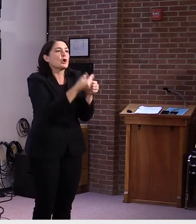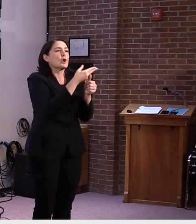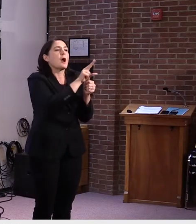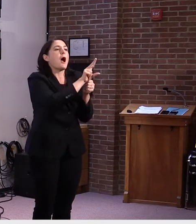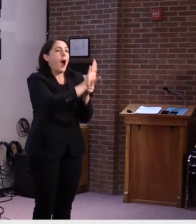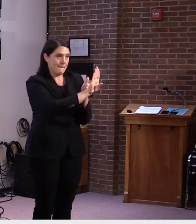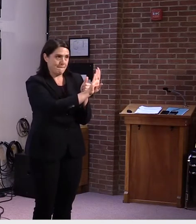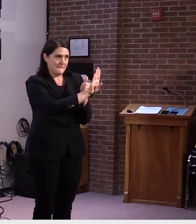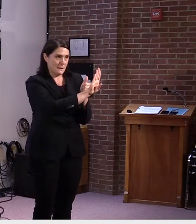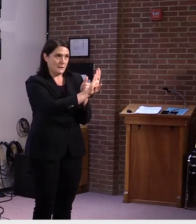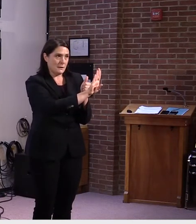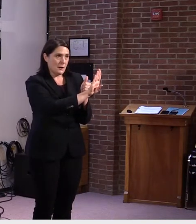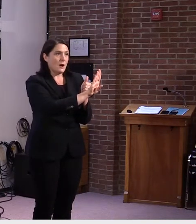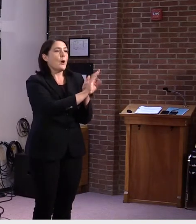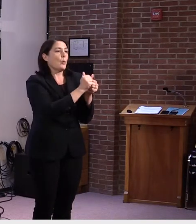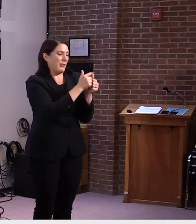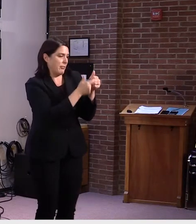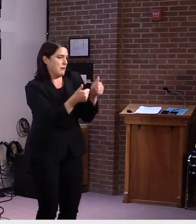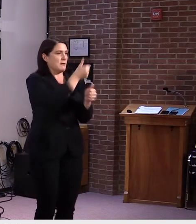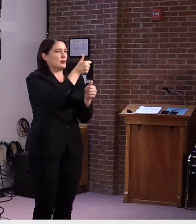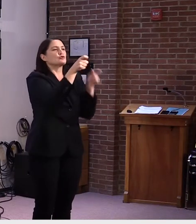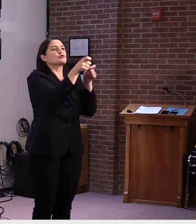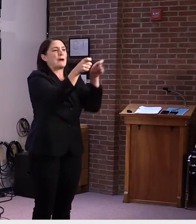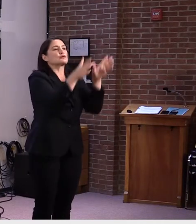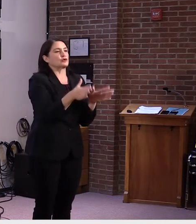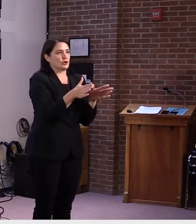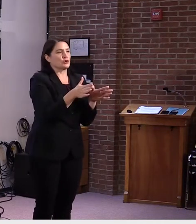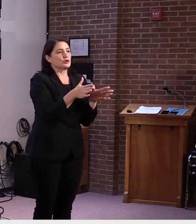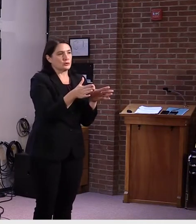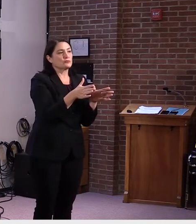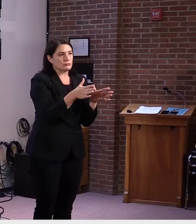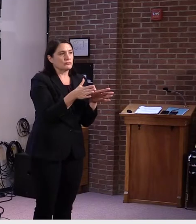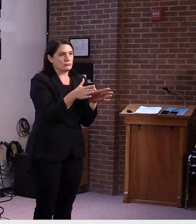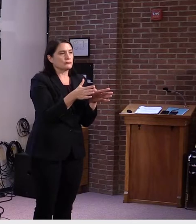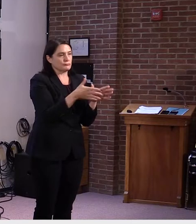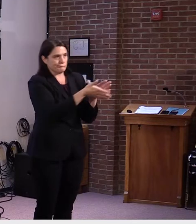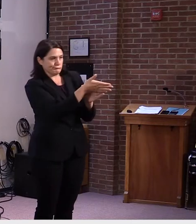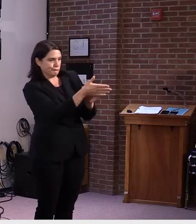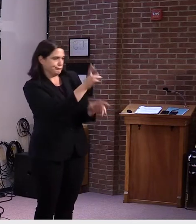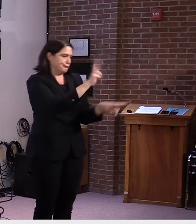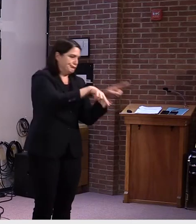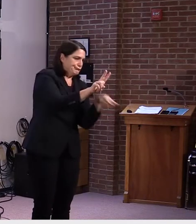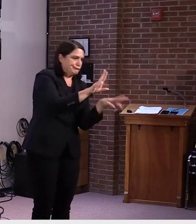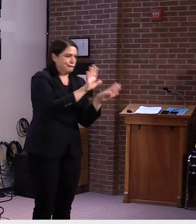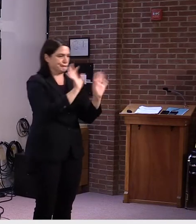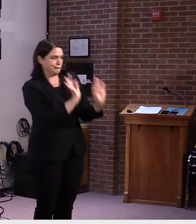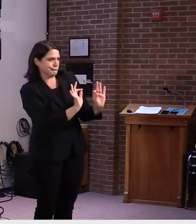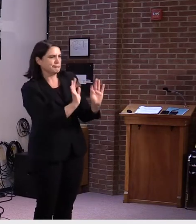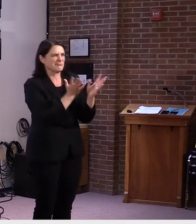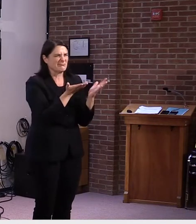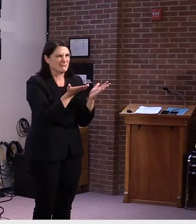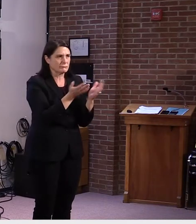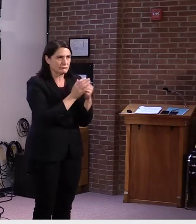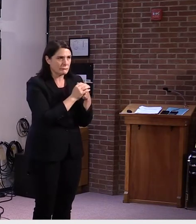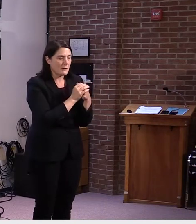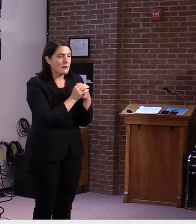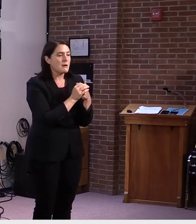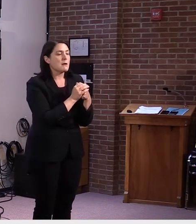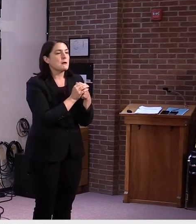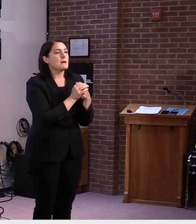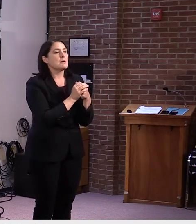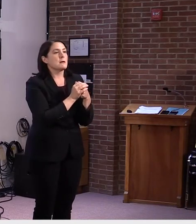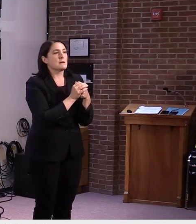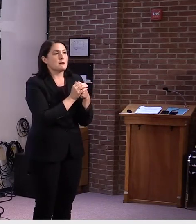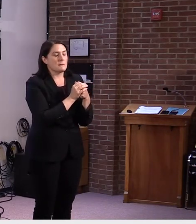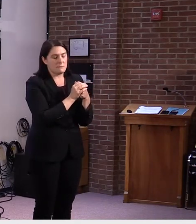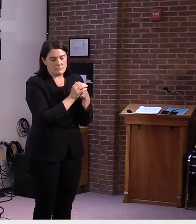uh, with one site director, um, as well as, um, uh, the way that